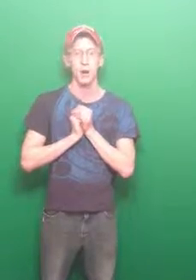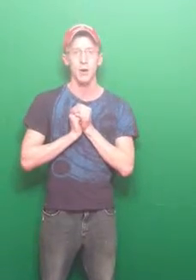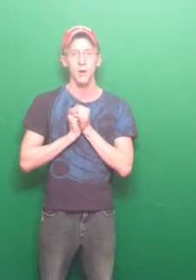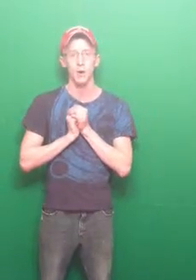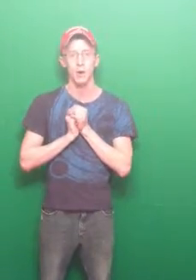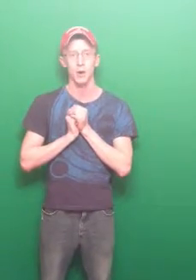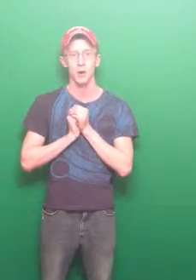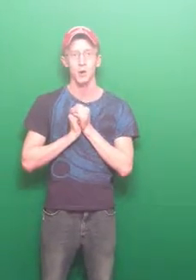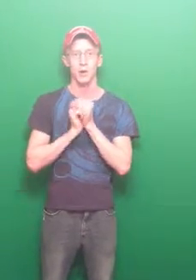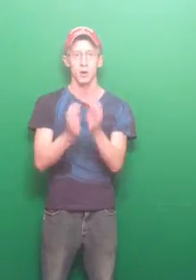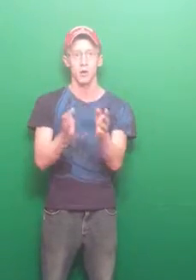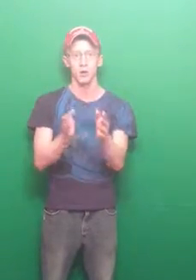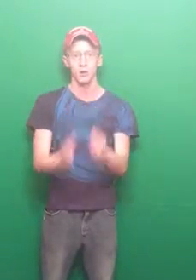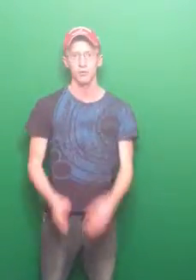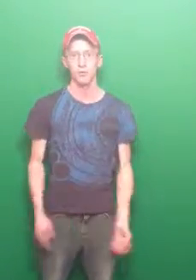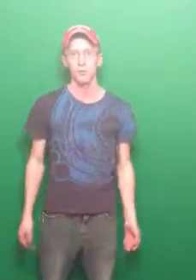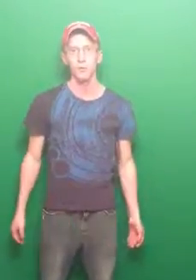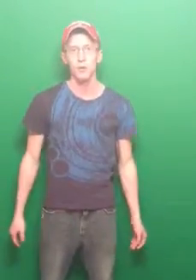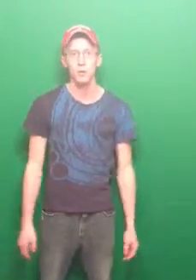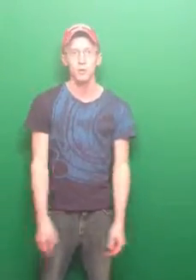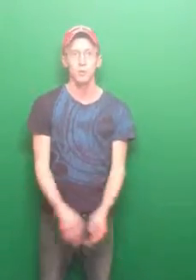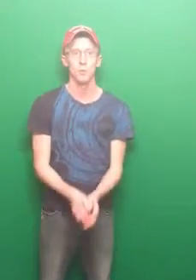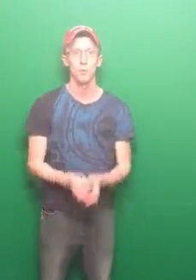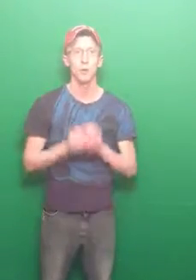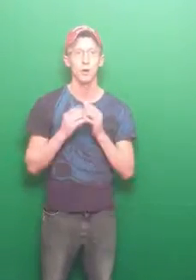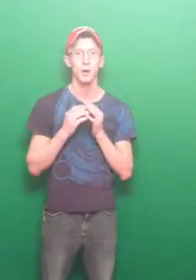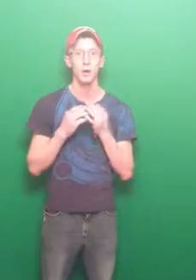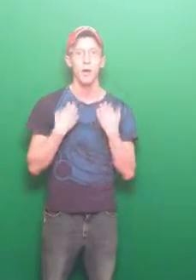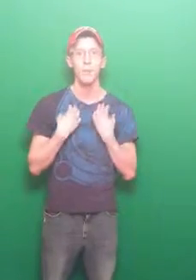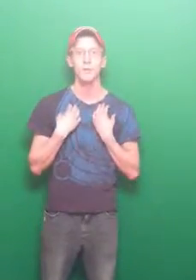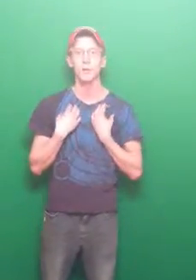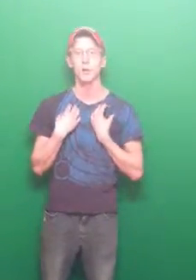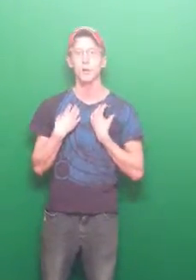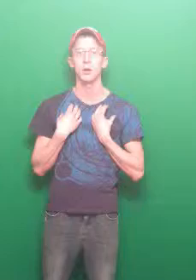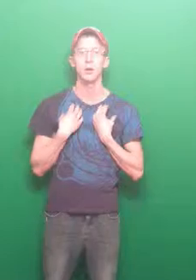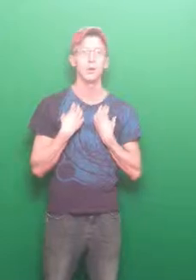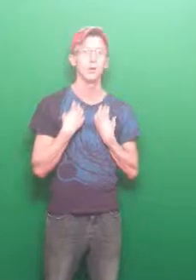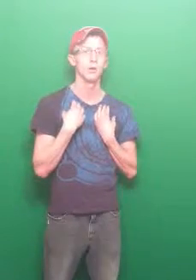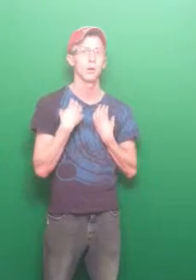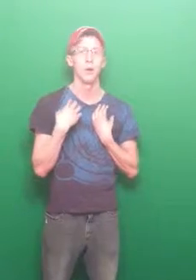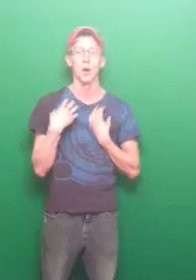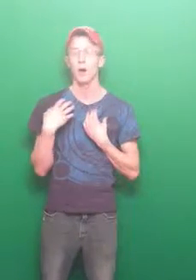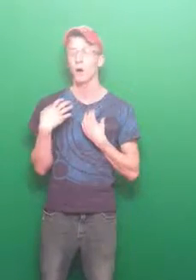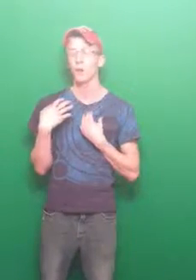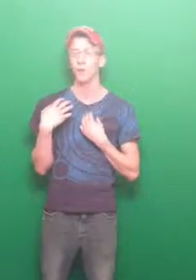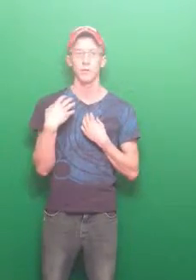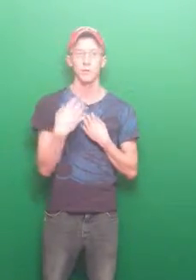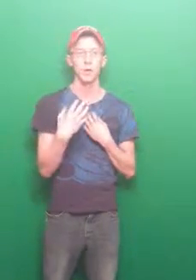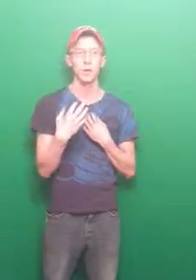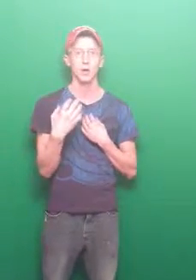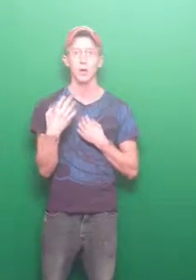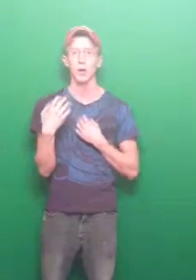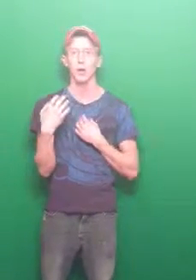out, I want to share with you what happened to me this weekend, and